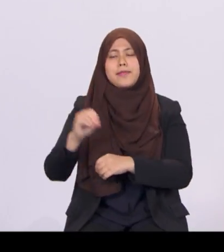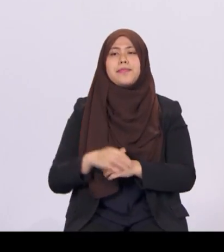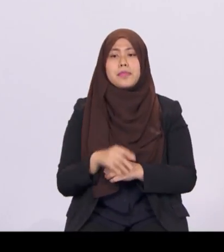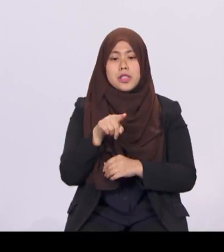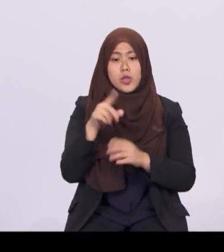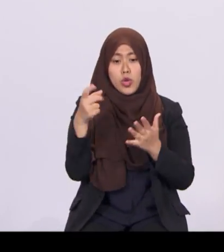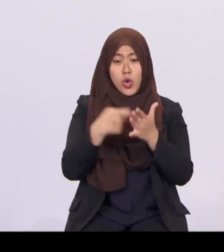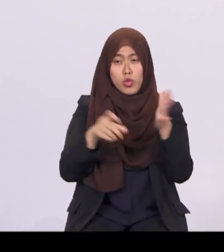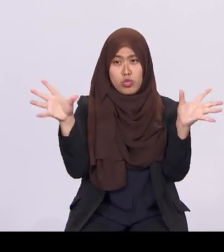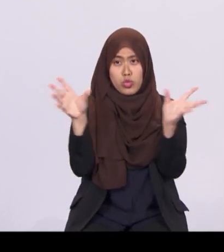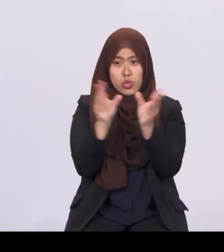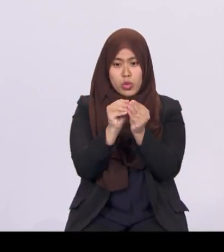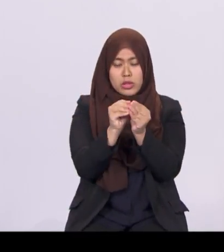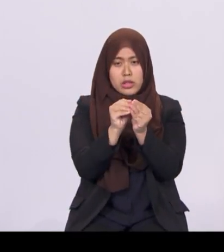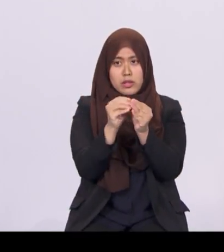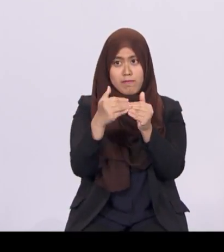over the next three years.